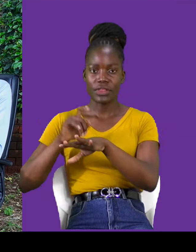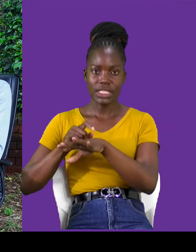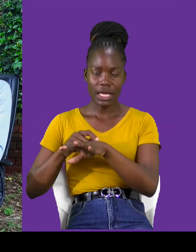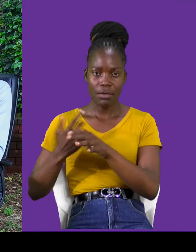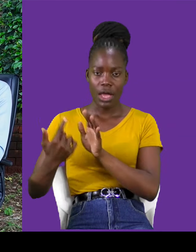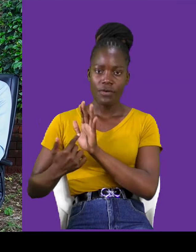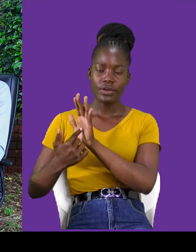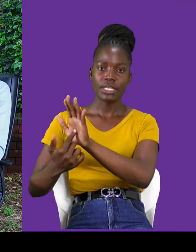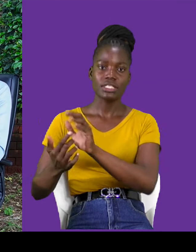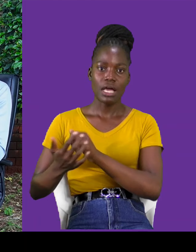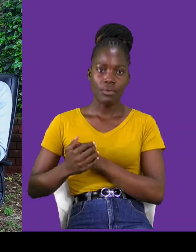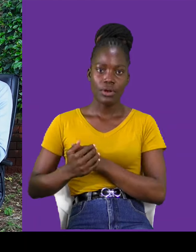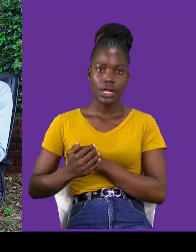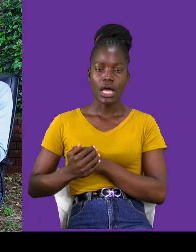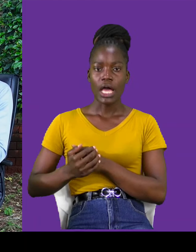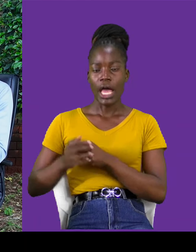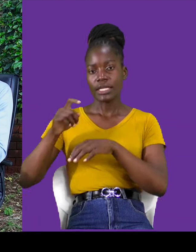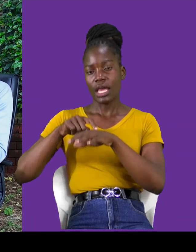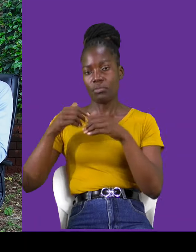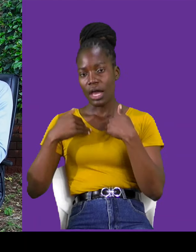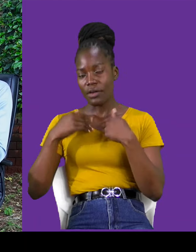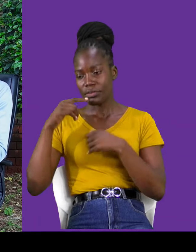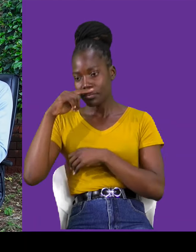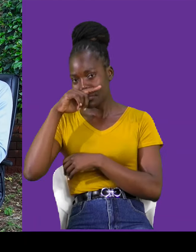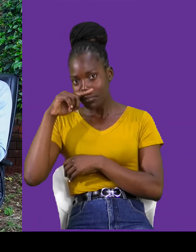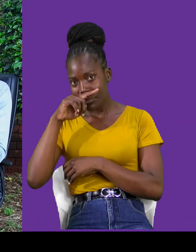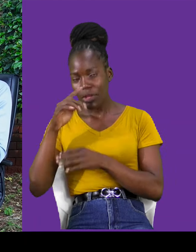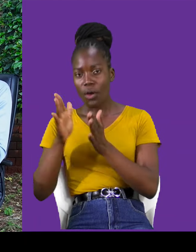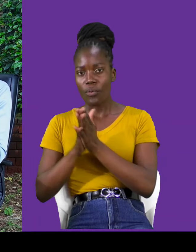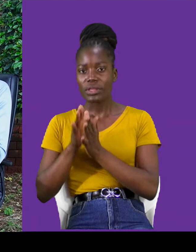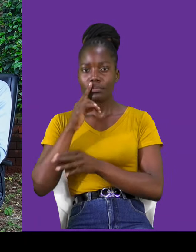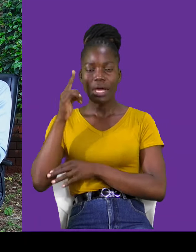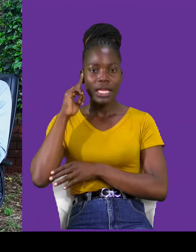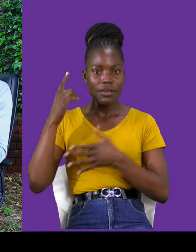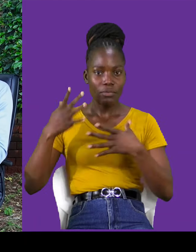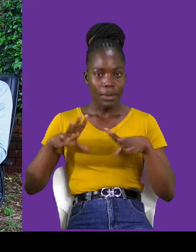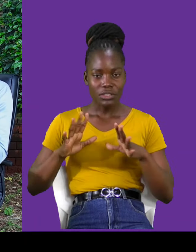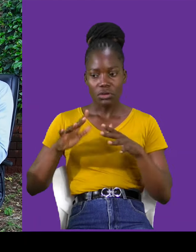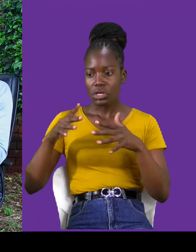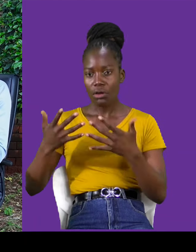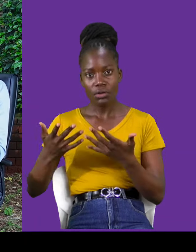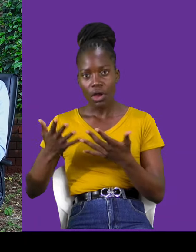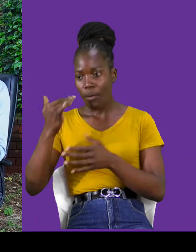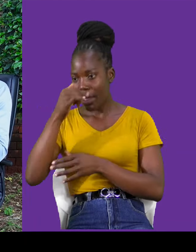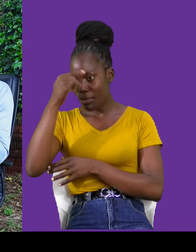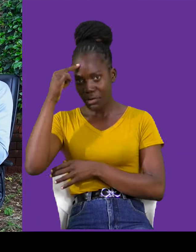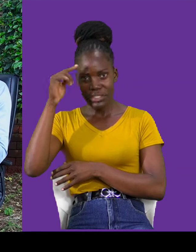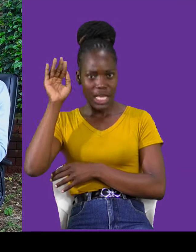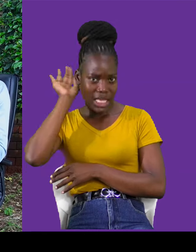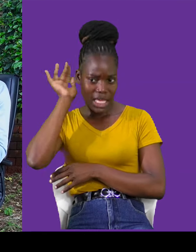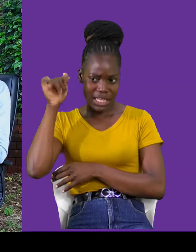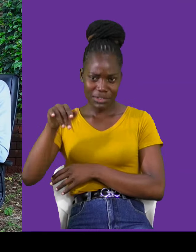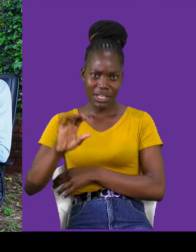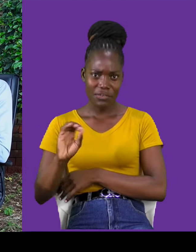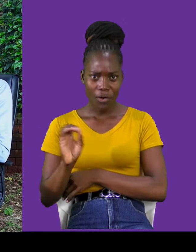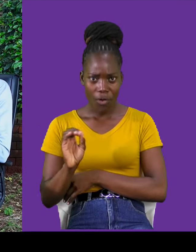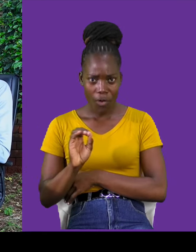when you are having sex with a deaf person, how do you go about it? Because they can't hear themselves, you know, in that action. But